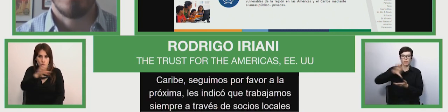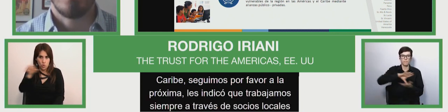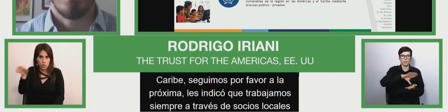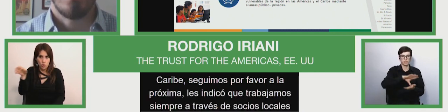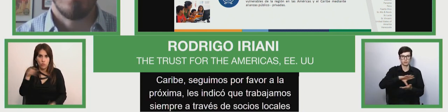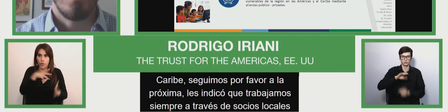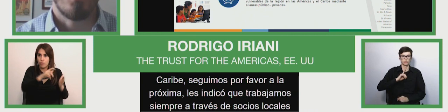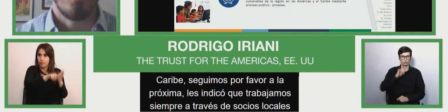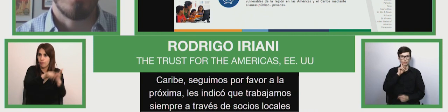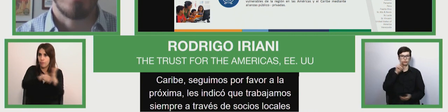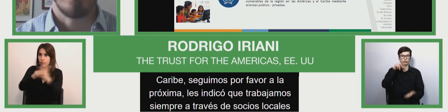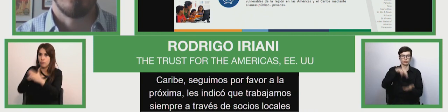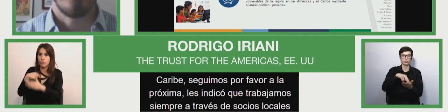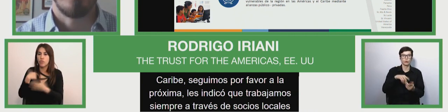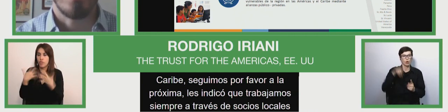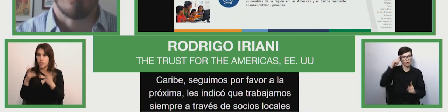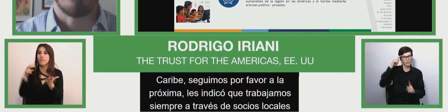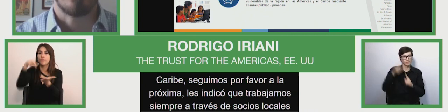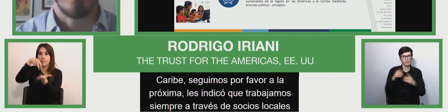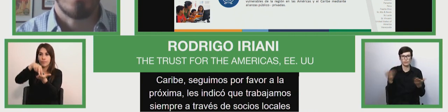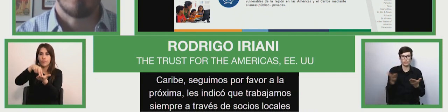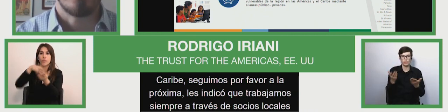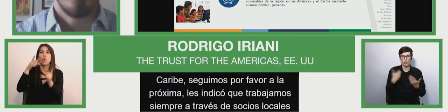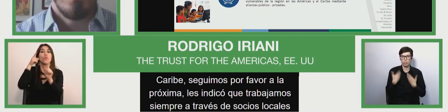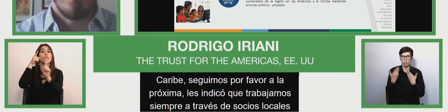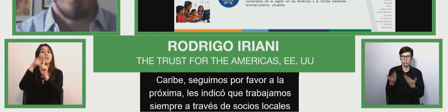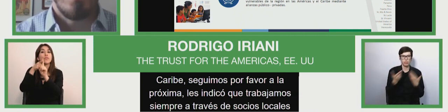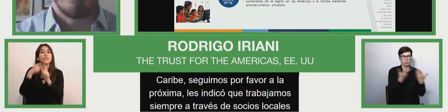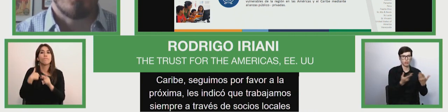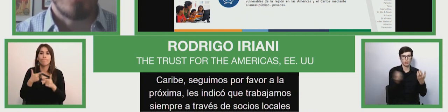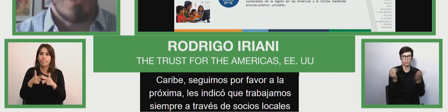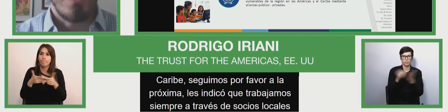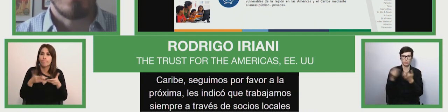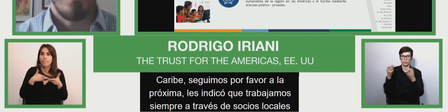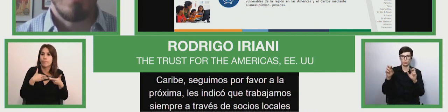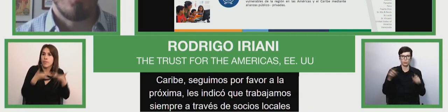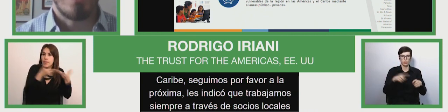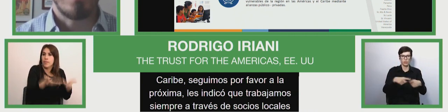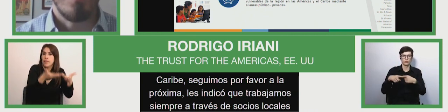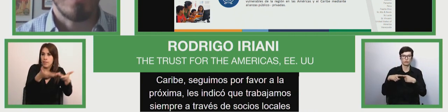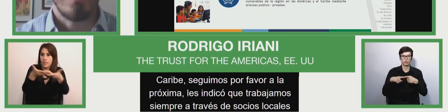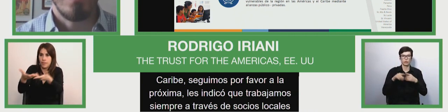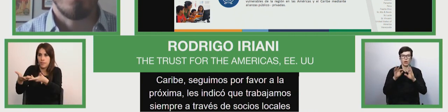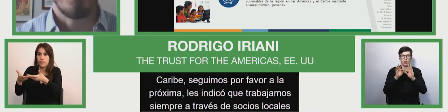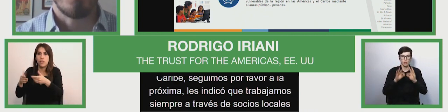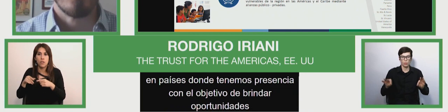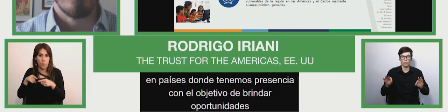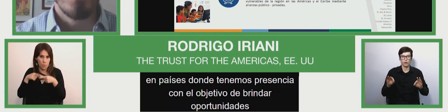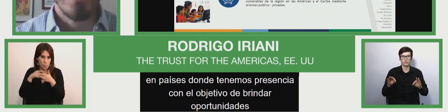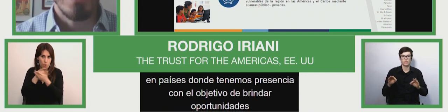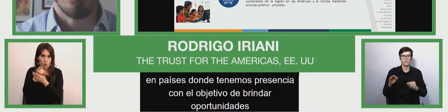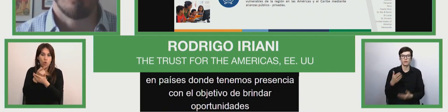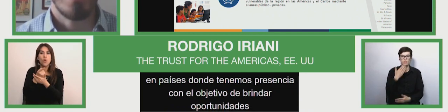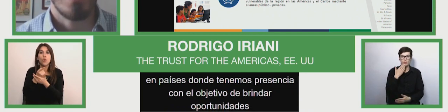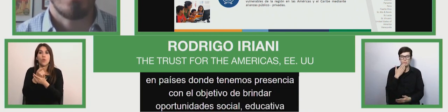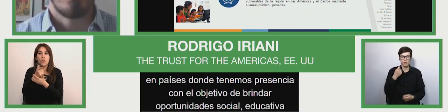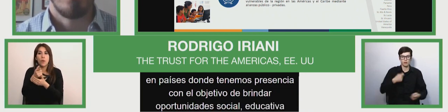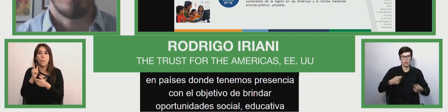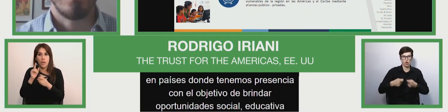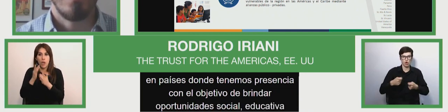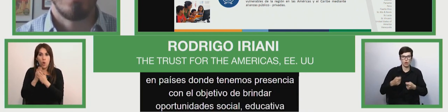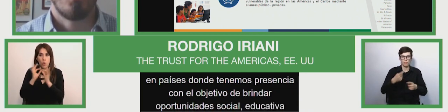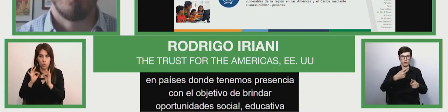i can indicate that we work always with partners local partners in the different countries